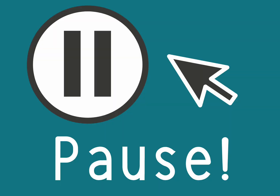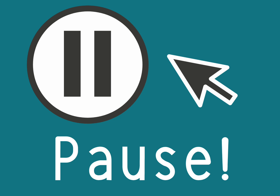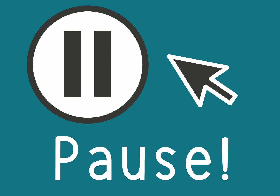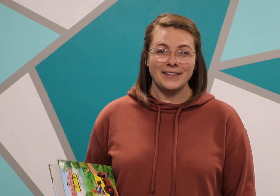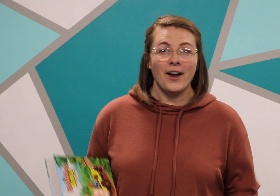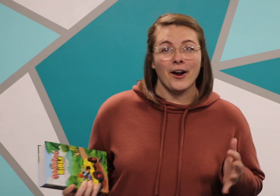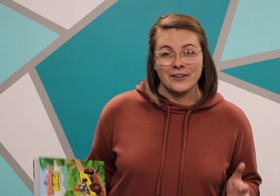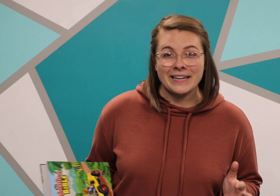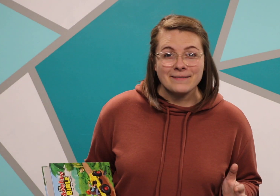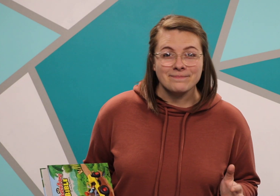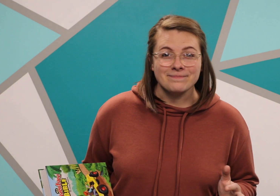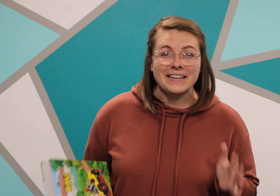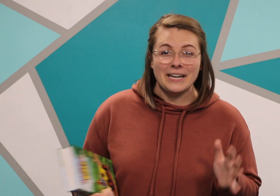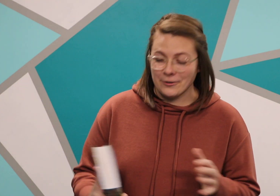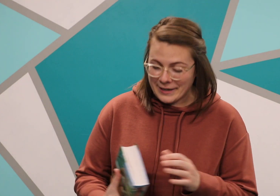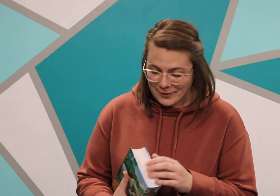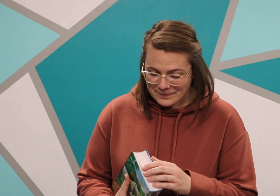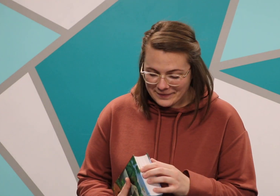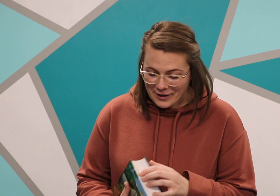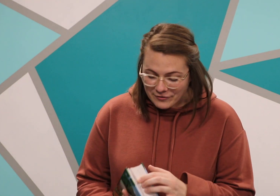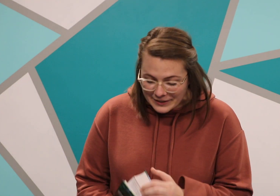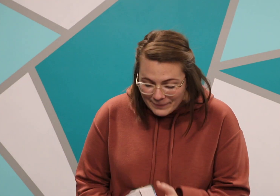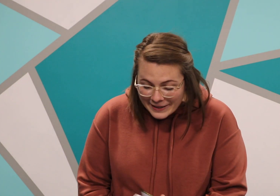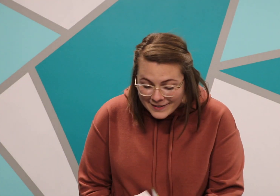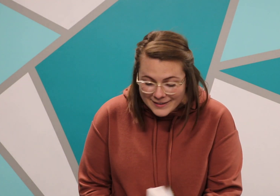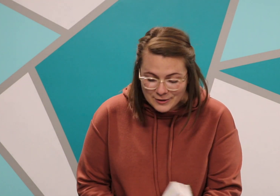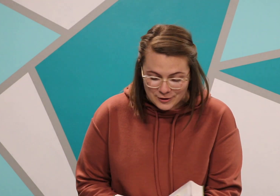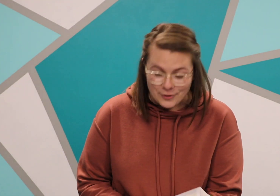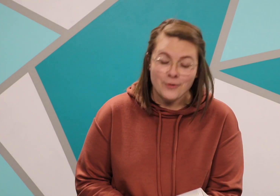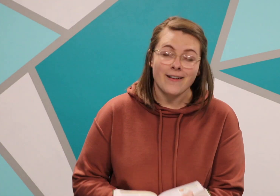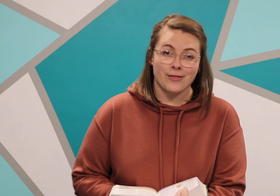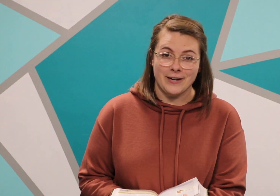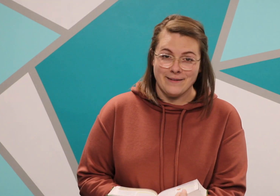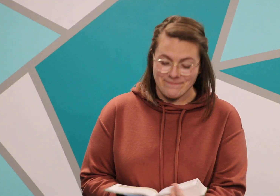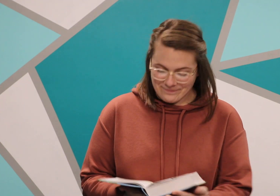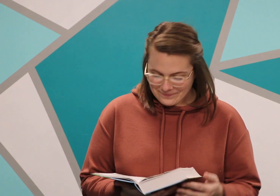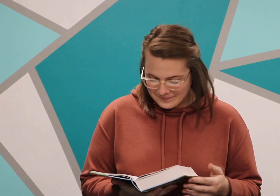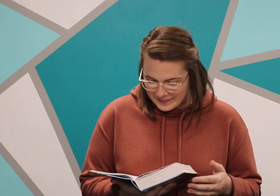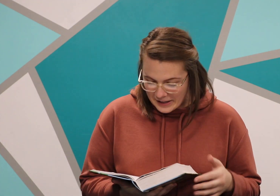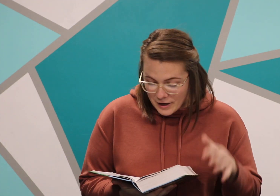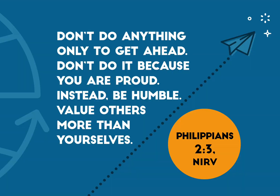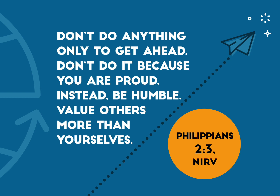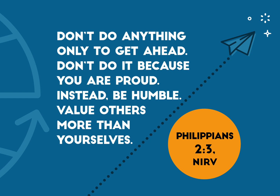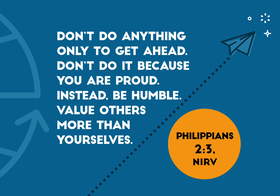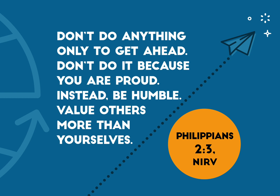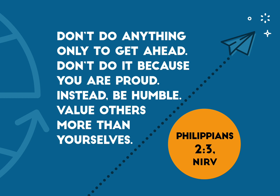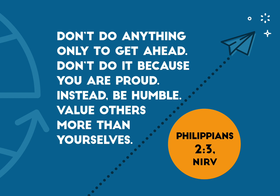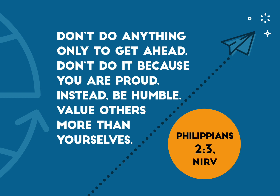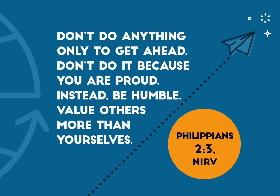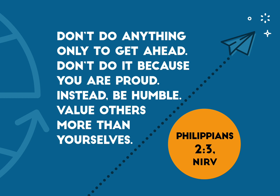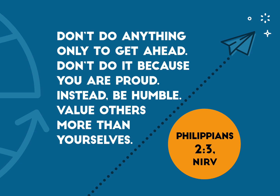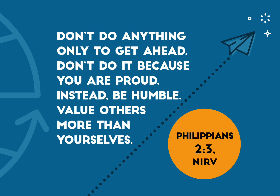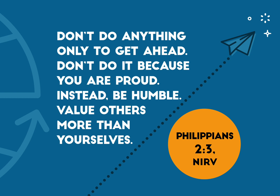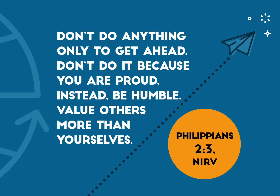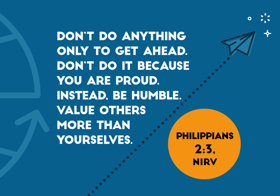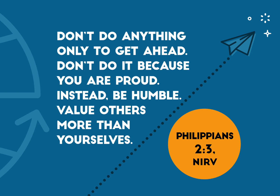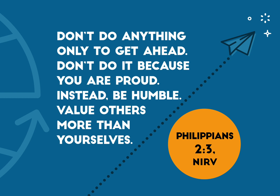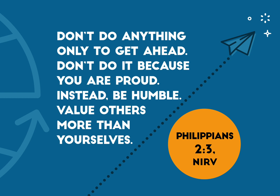Are you ready? Here we go. Philippians 2-3. Don't do anything only to get ahead.